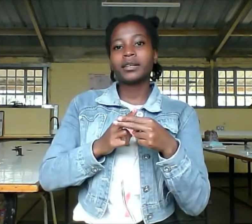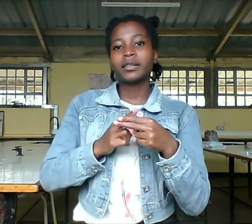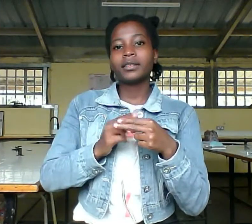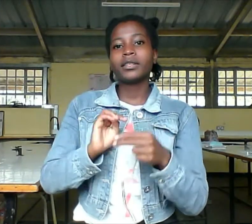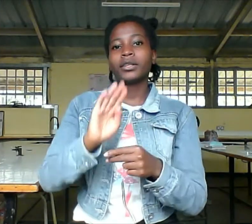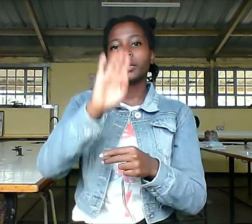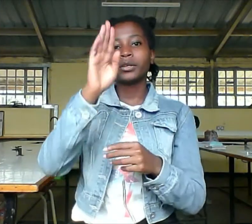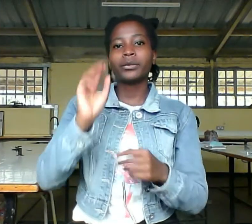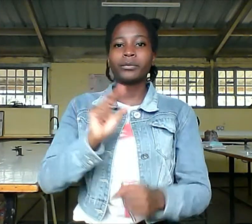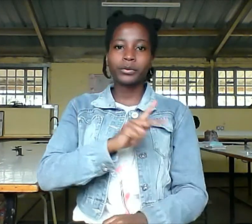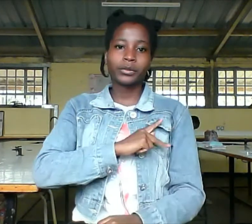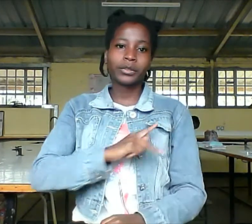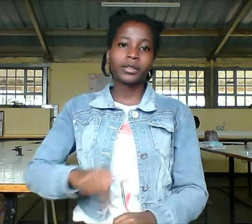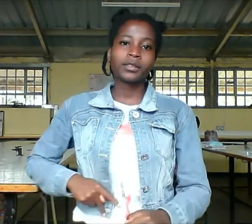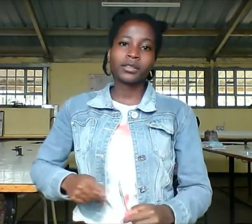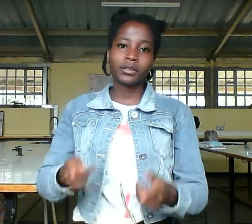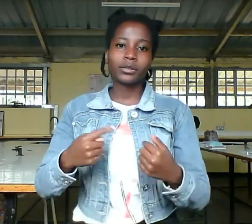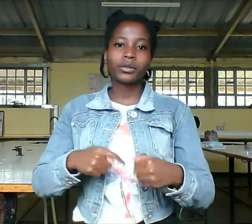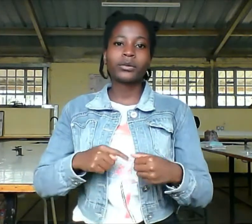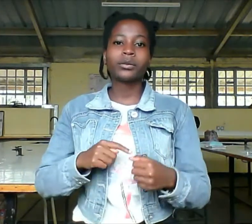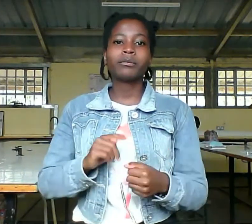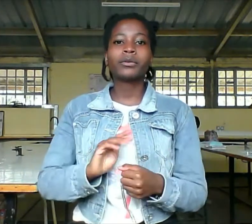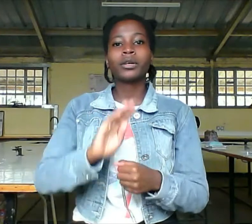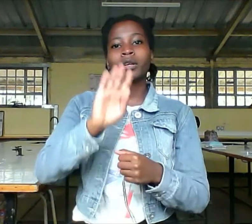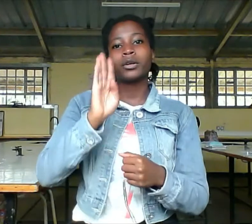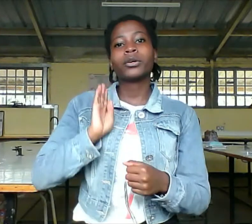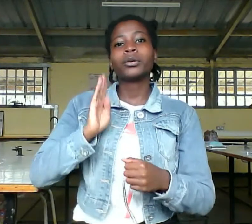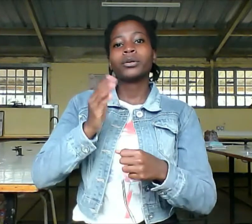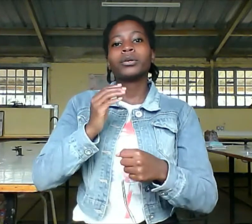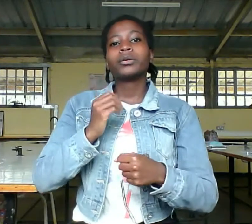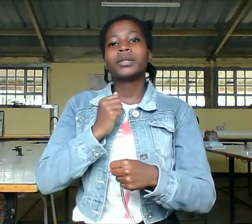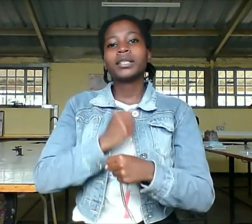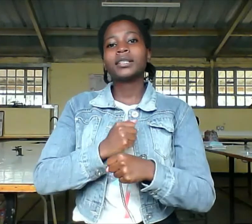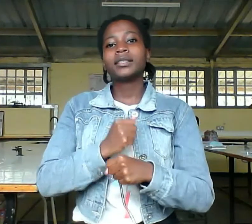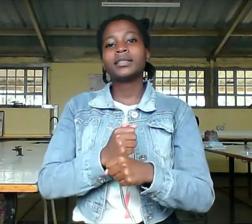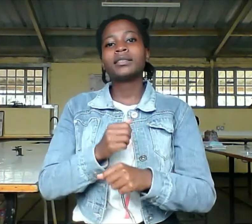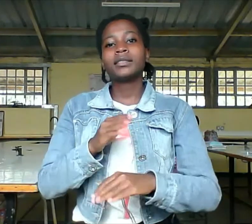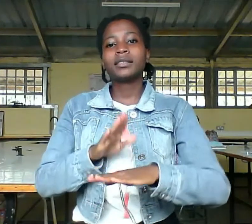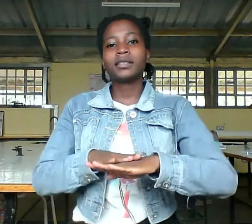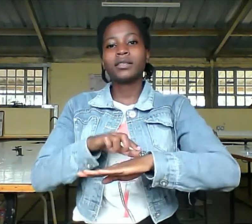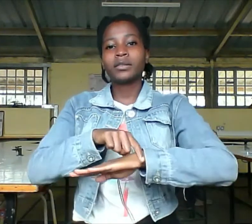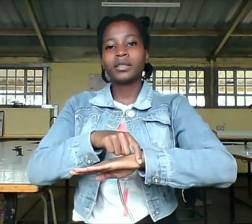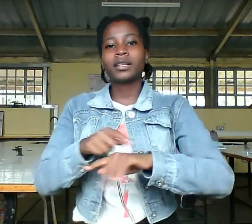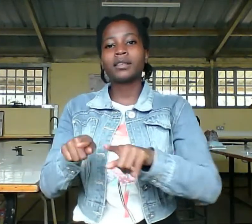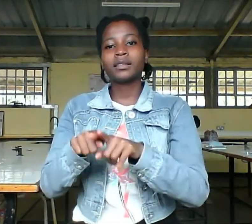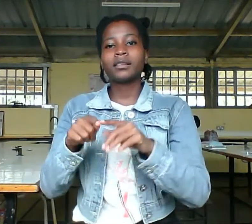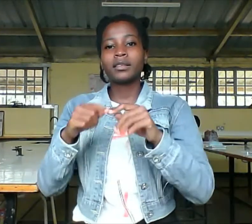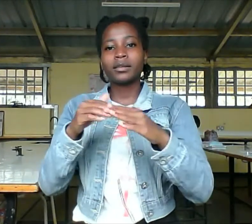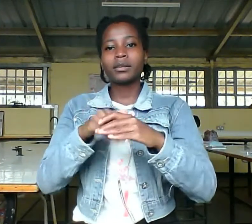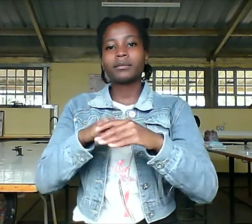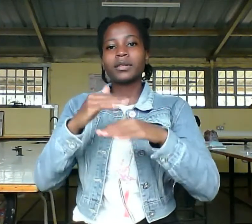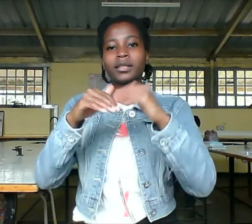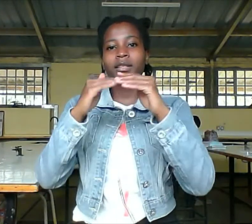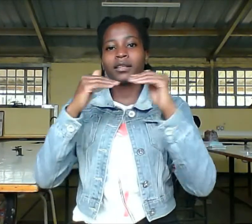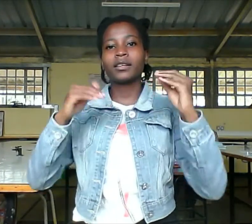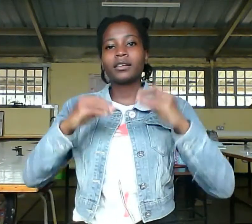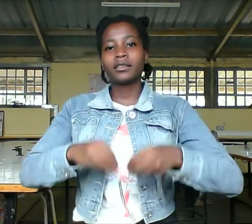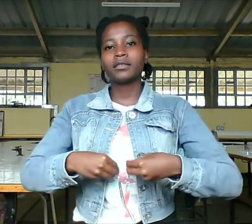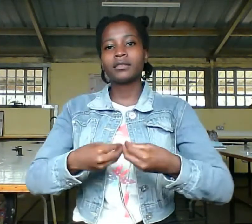come, and will be done on half as it is in heaven. Give us peace in our